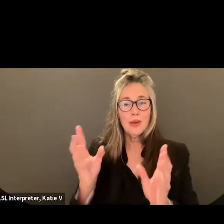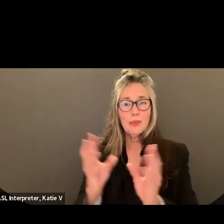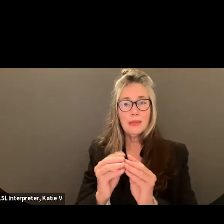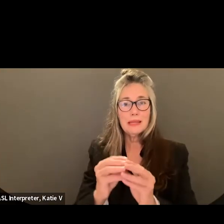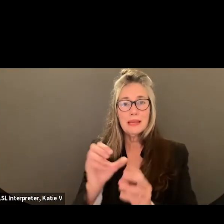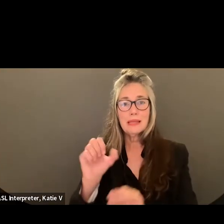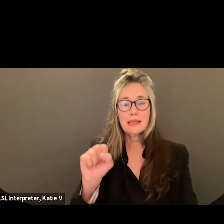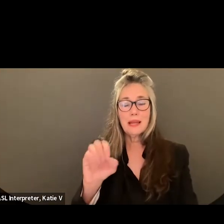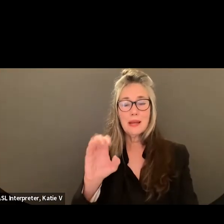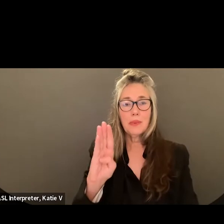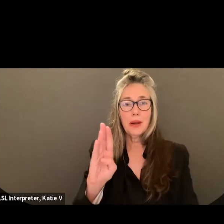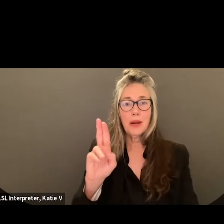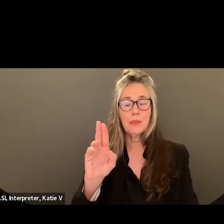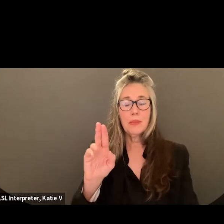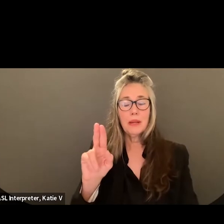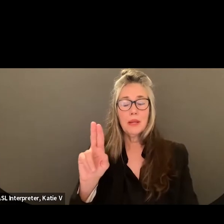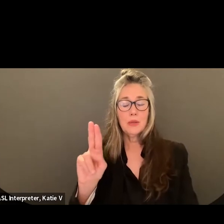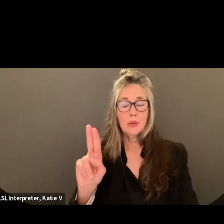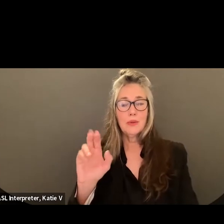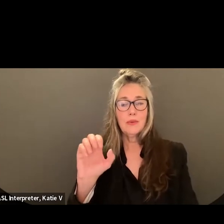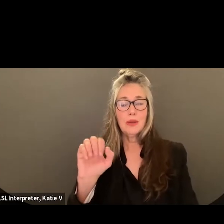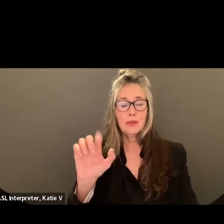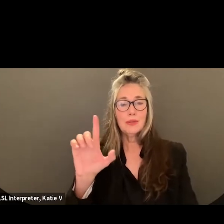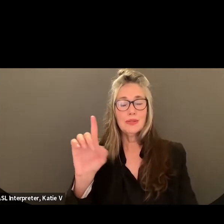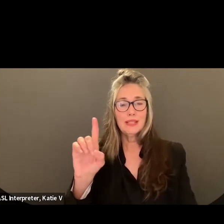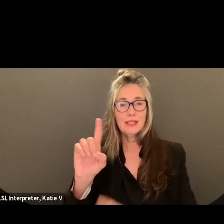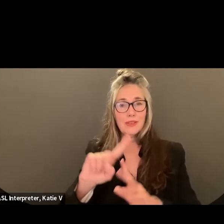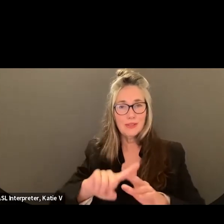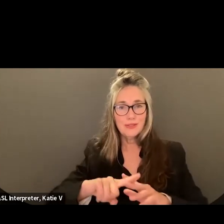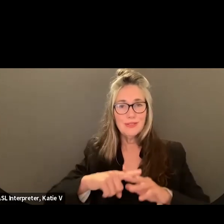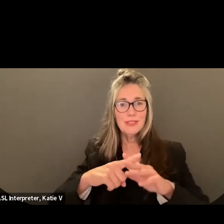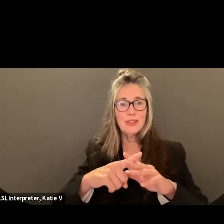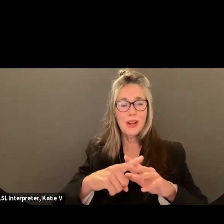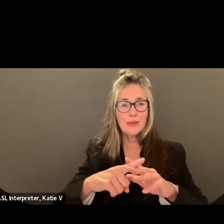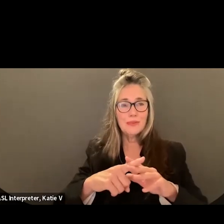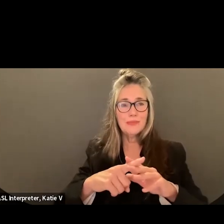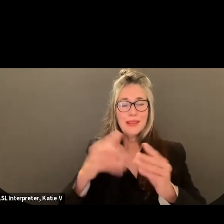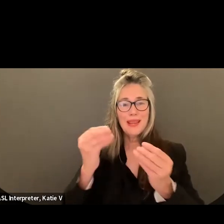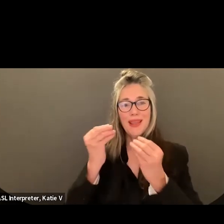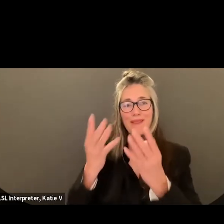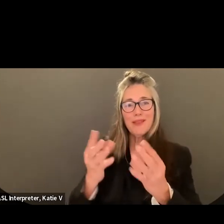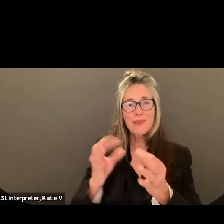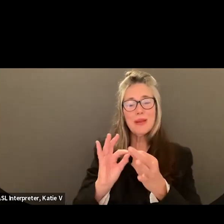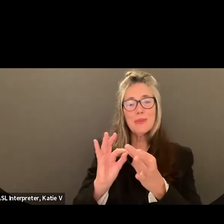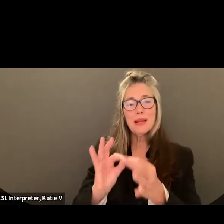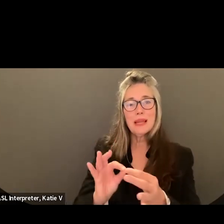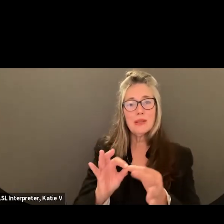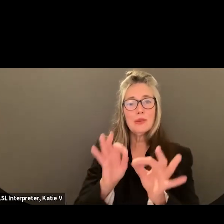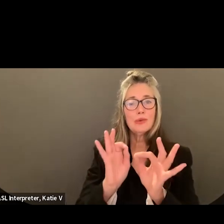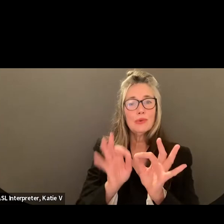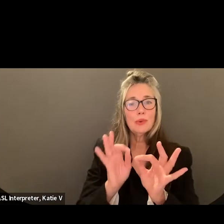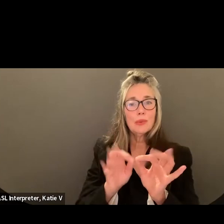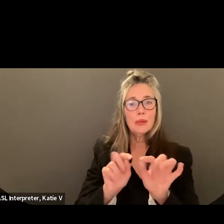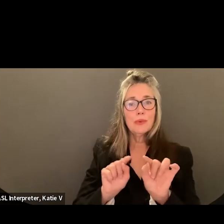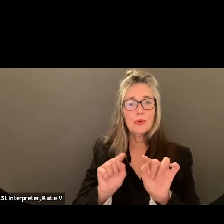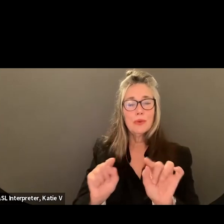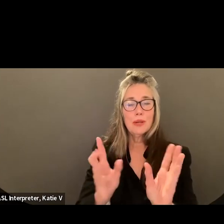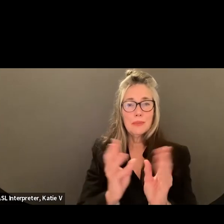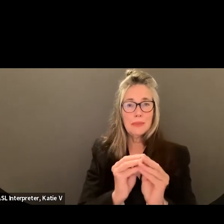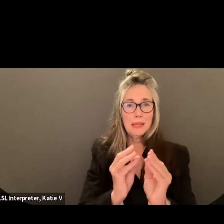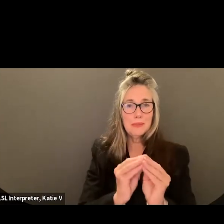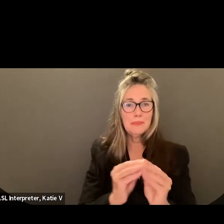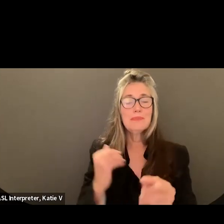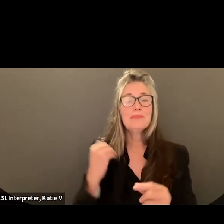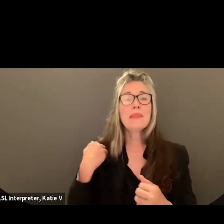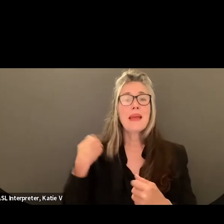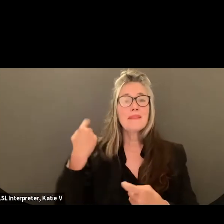District School Board to order, and now for information about interpretation for the meeting. Good evening. We have